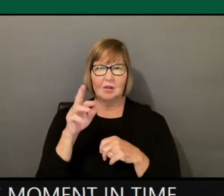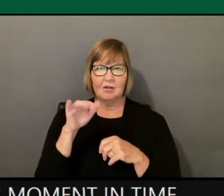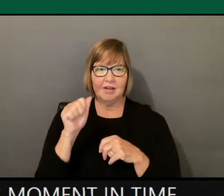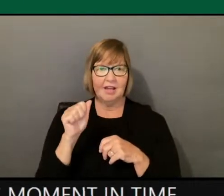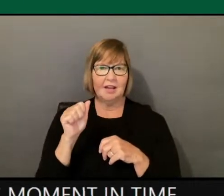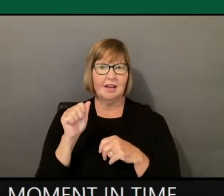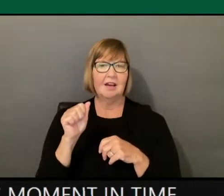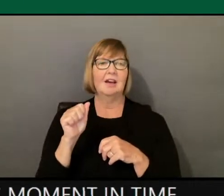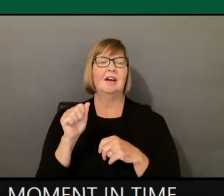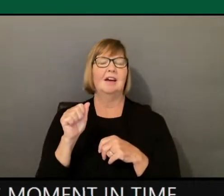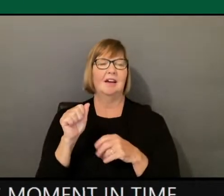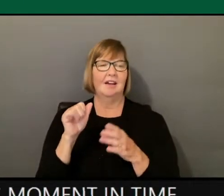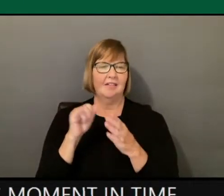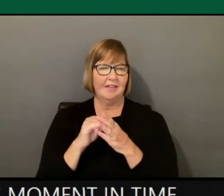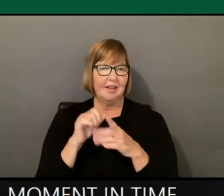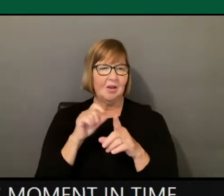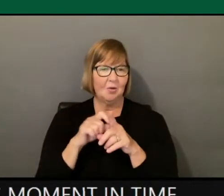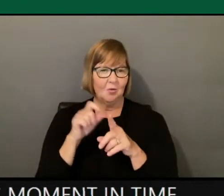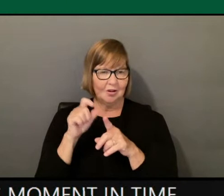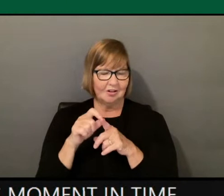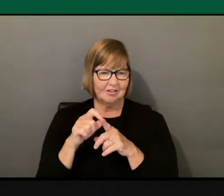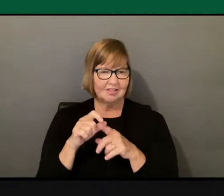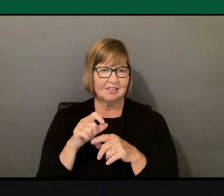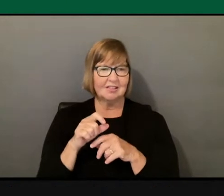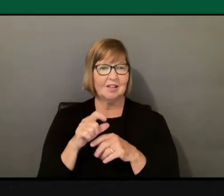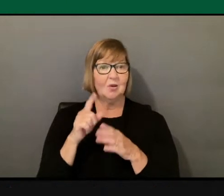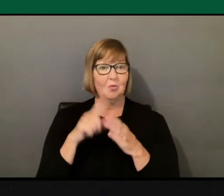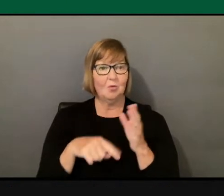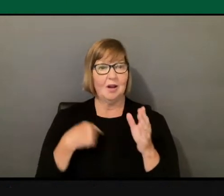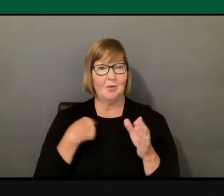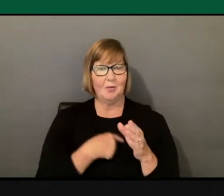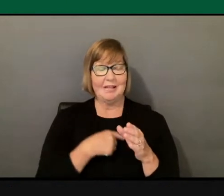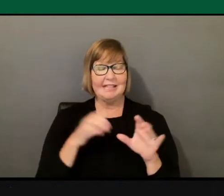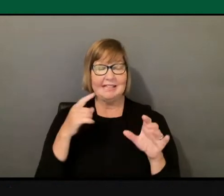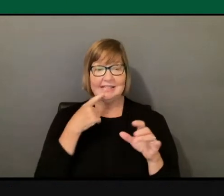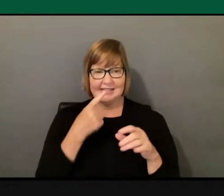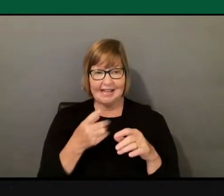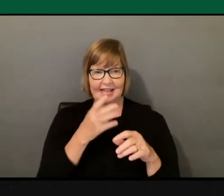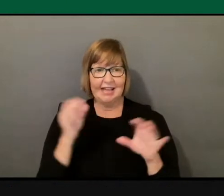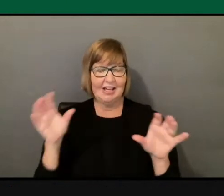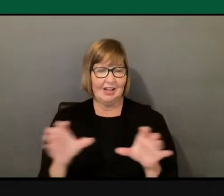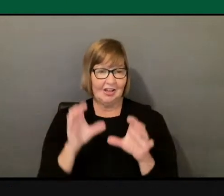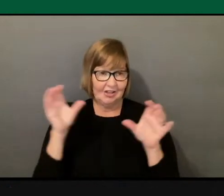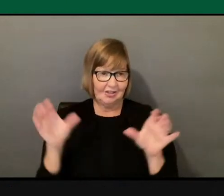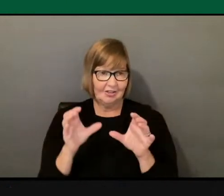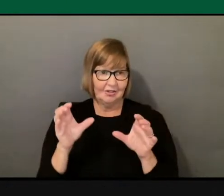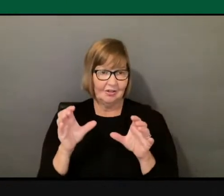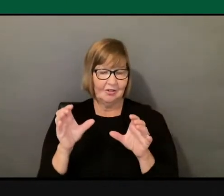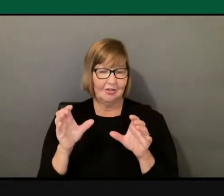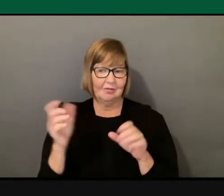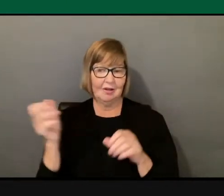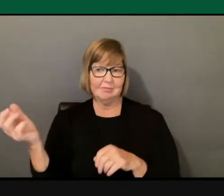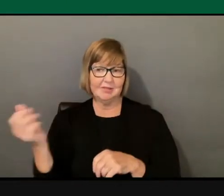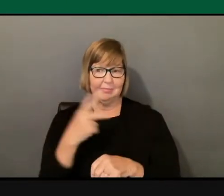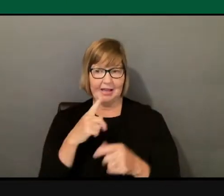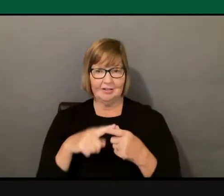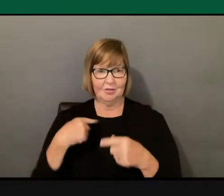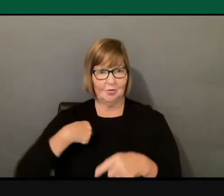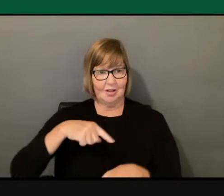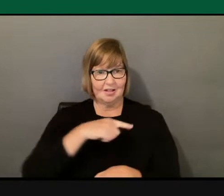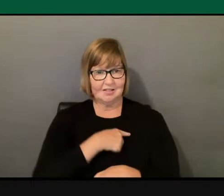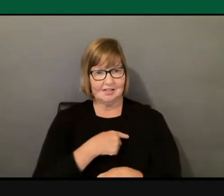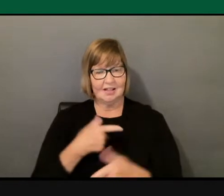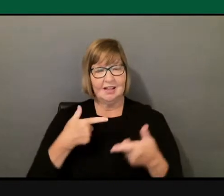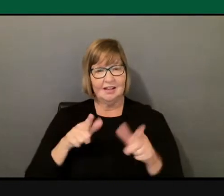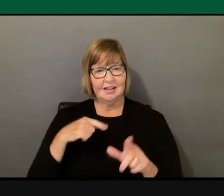And she says, what we say and what we do ultimately comes back to us. So let us own our